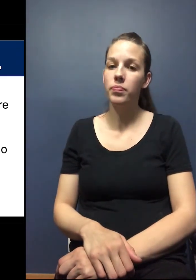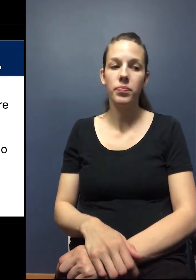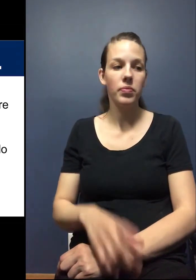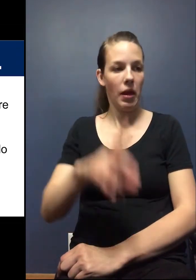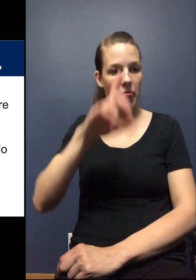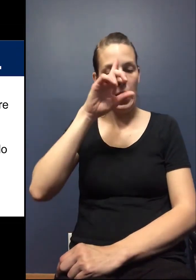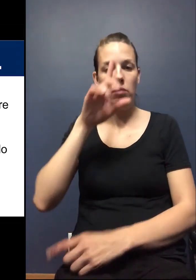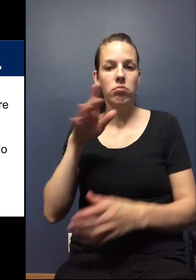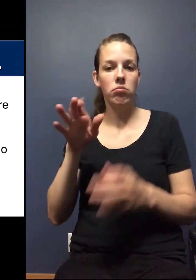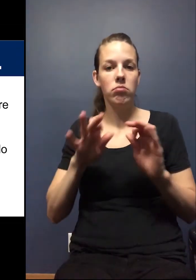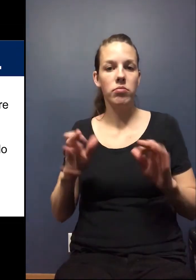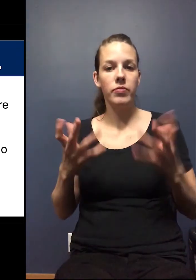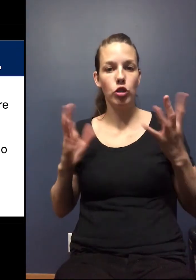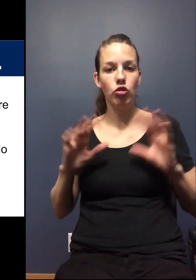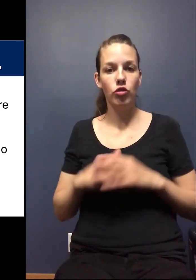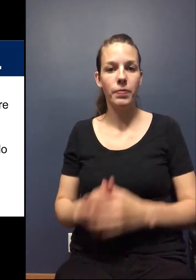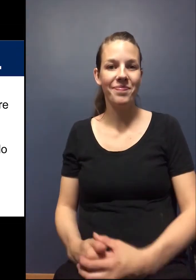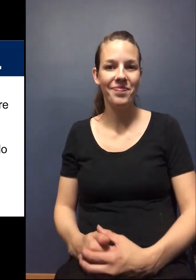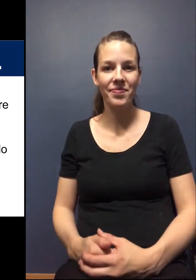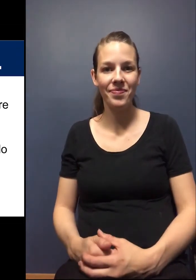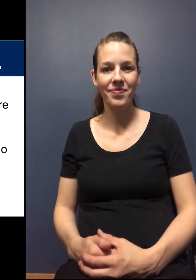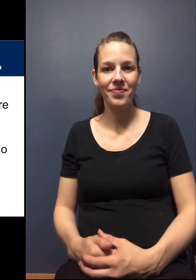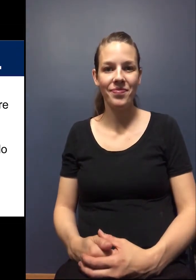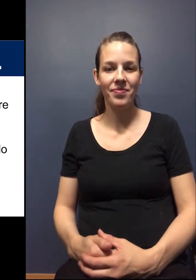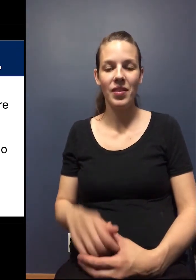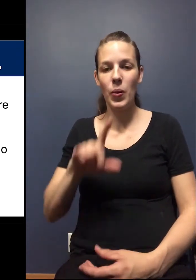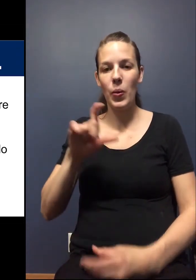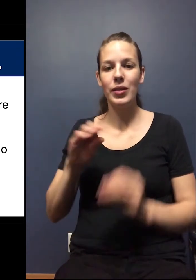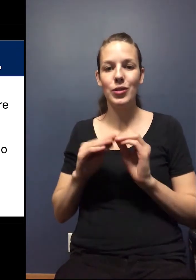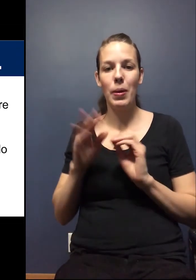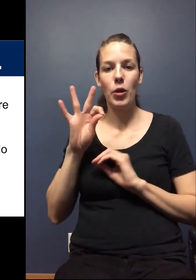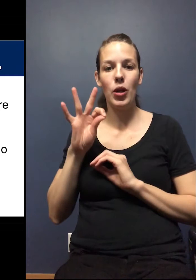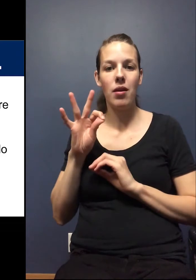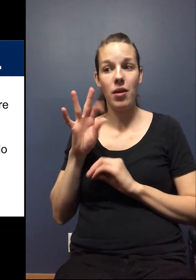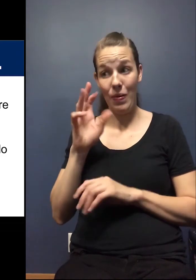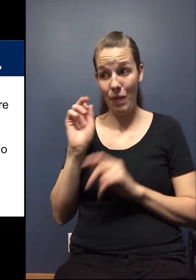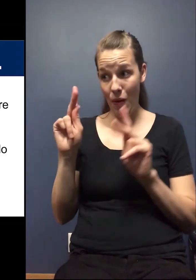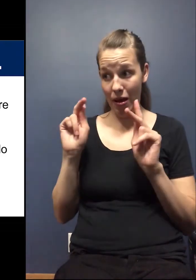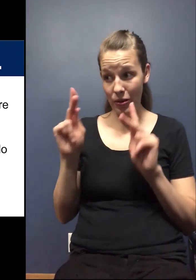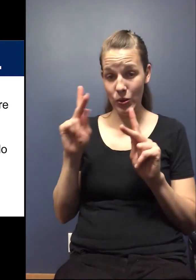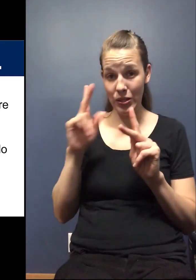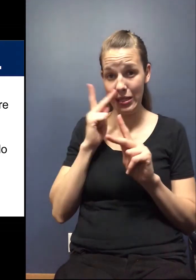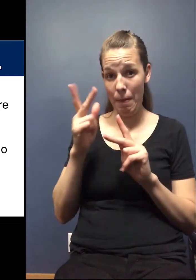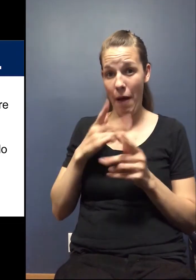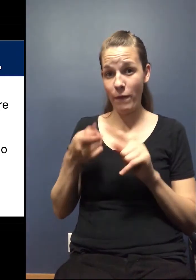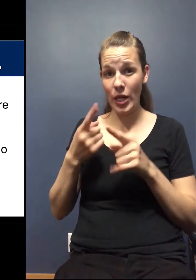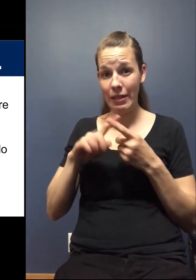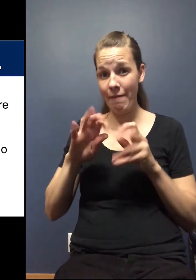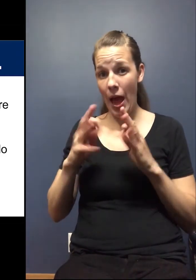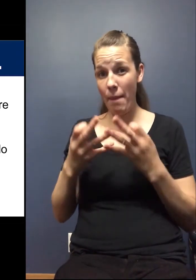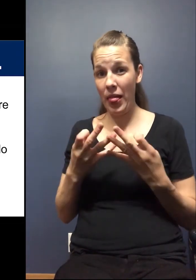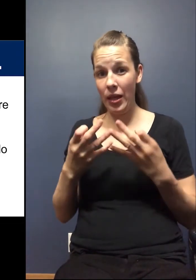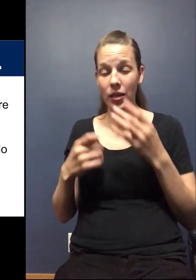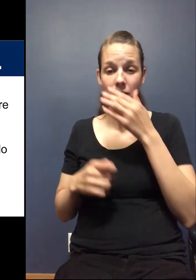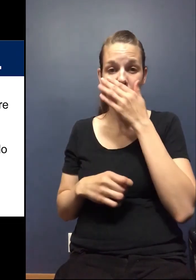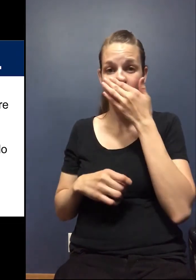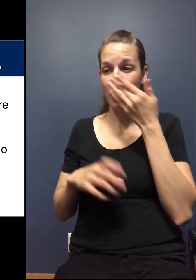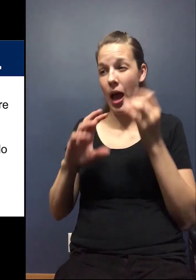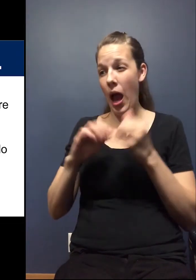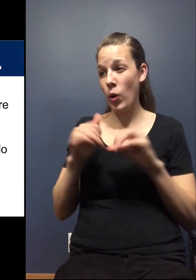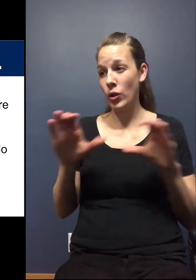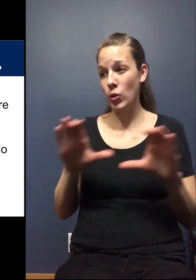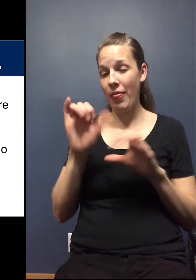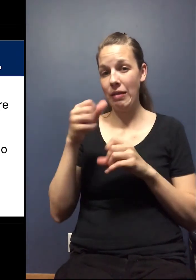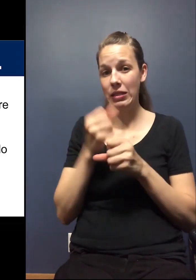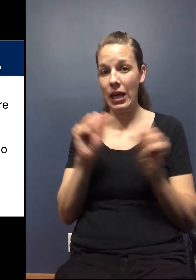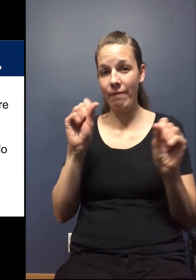I think we've covered it pretty well. Question number nine is, is it okay to see my friends and family and how can I